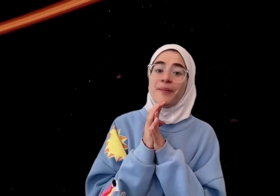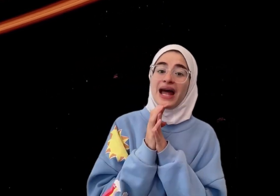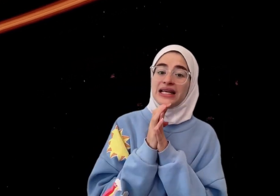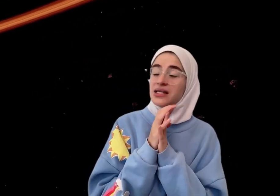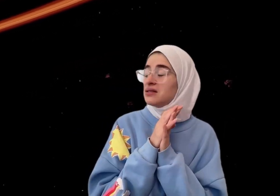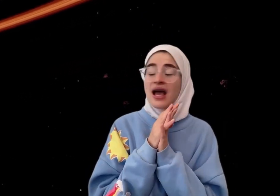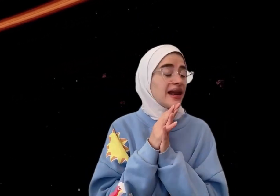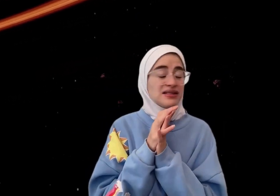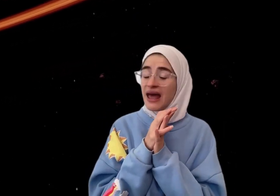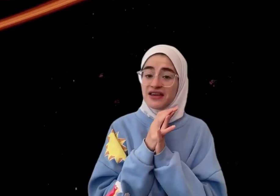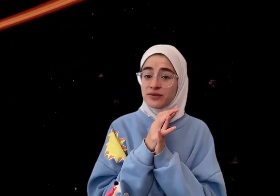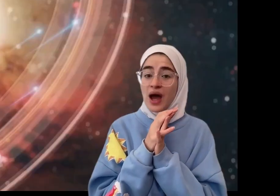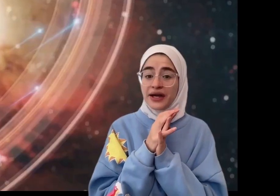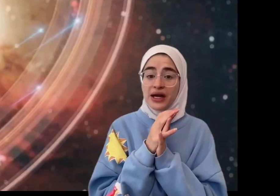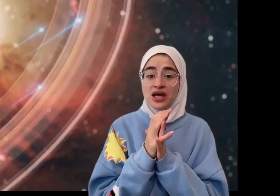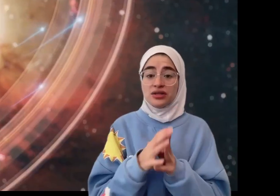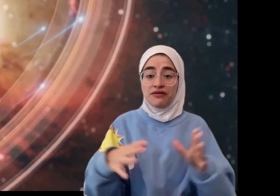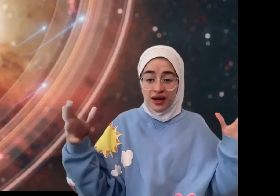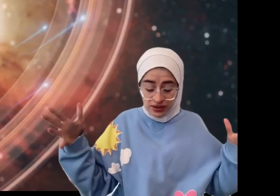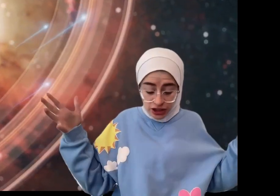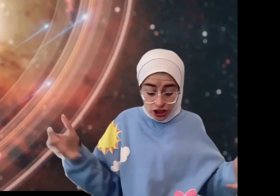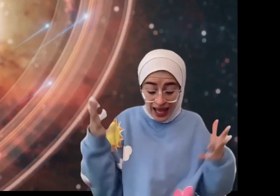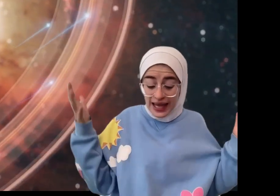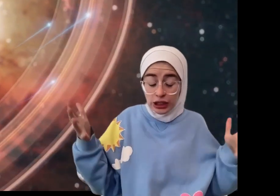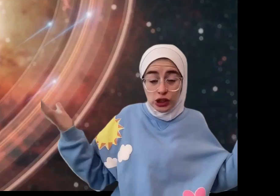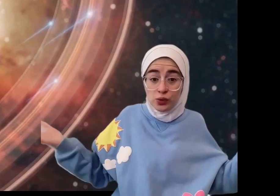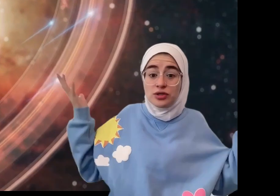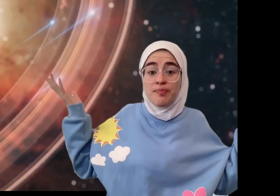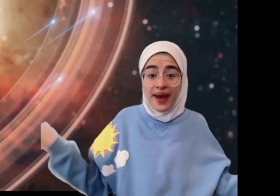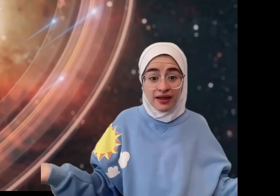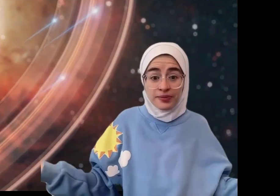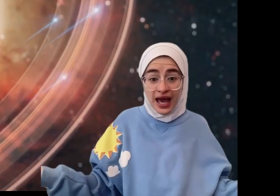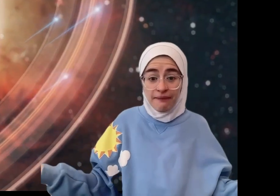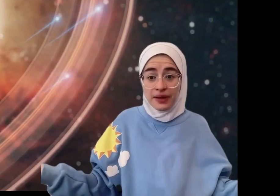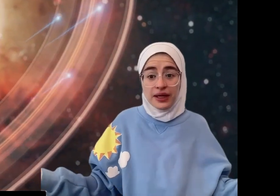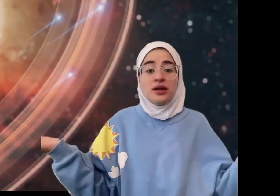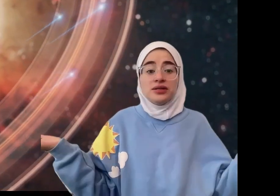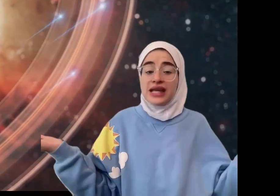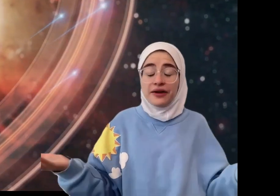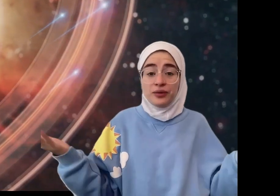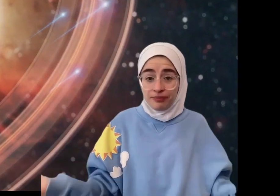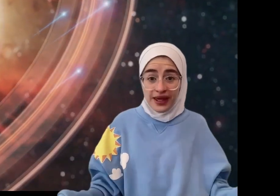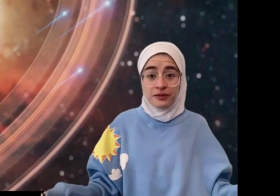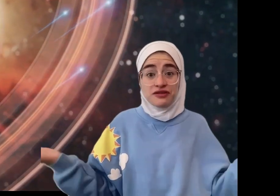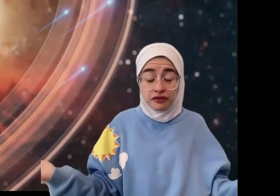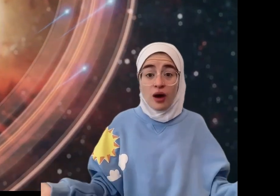planet is not as heavy as water, so if there was a giant, huge bathtub, Saturn would be able to float.